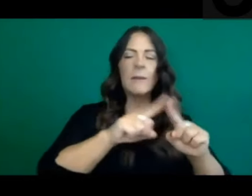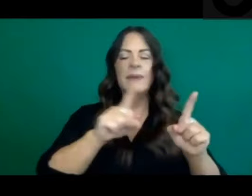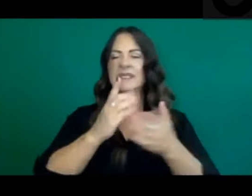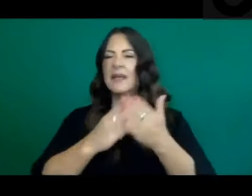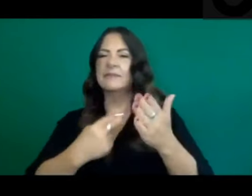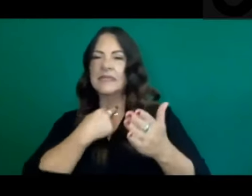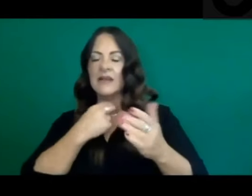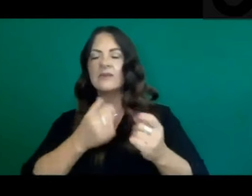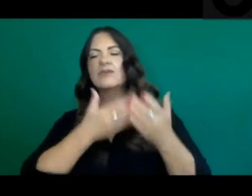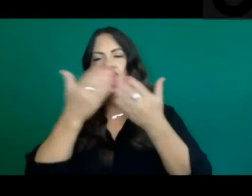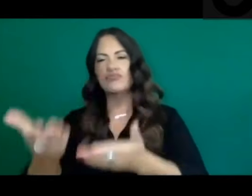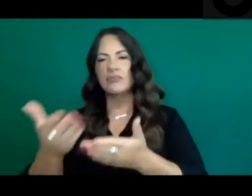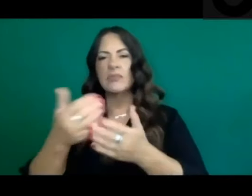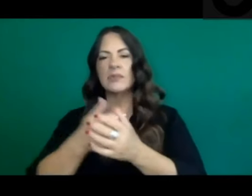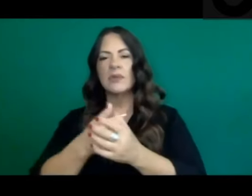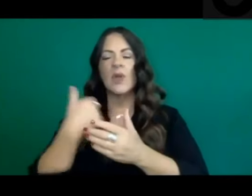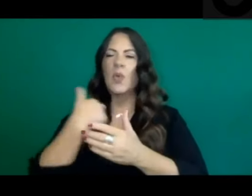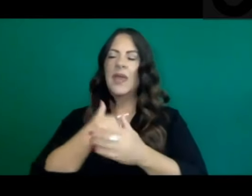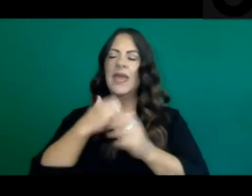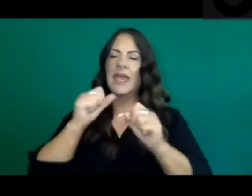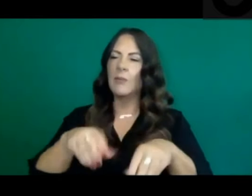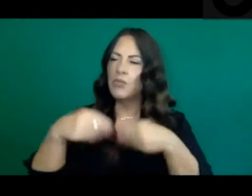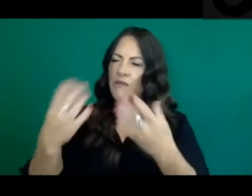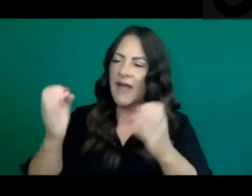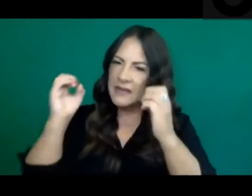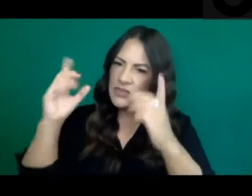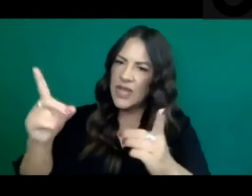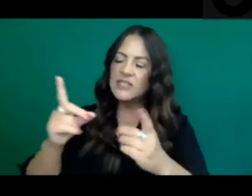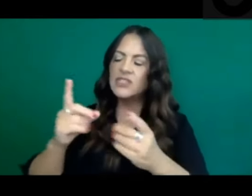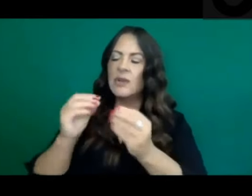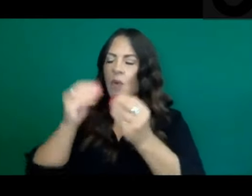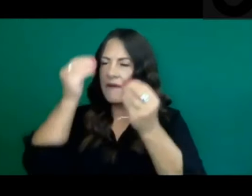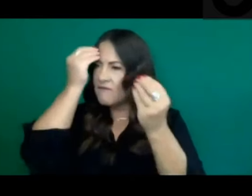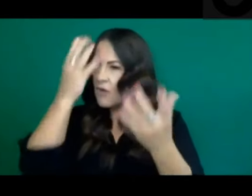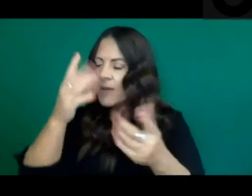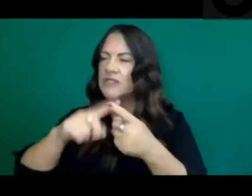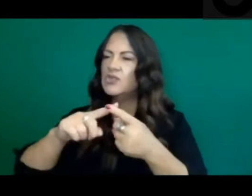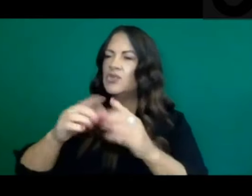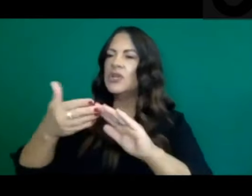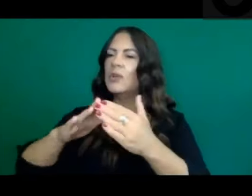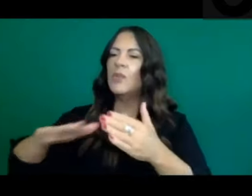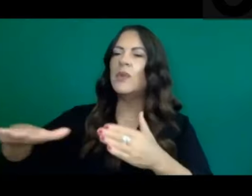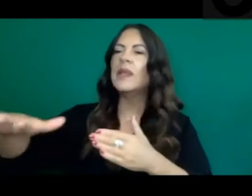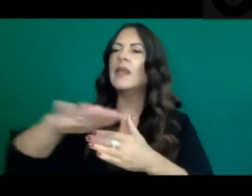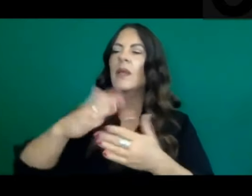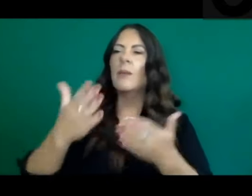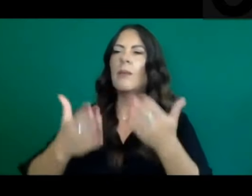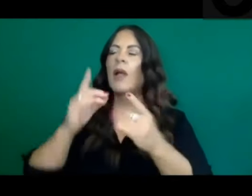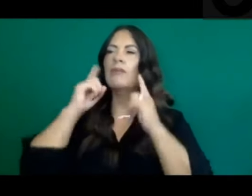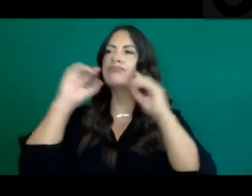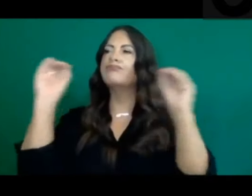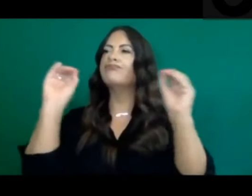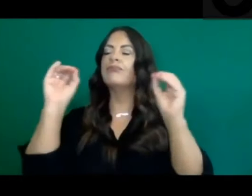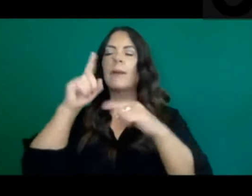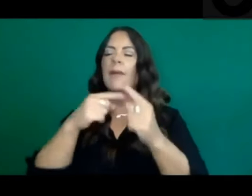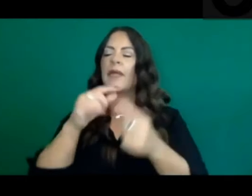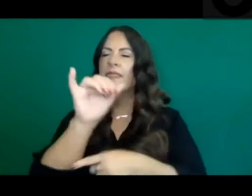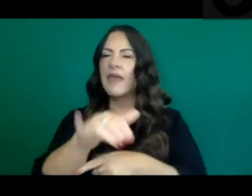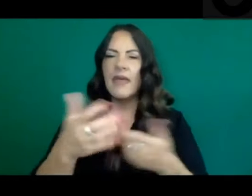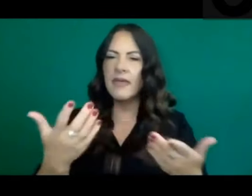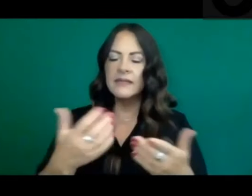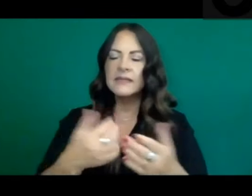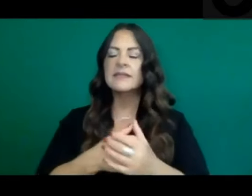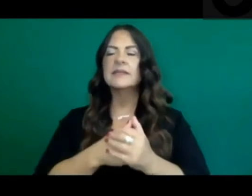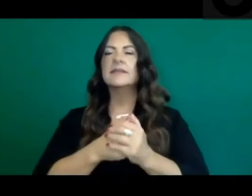gives us a chance to provide more information and education and to give guidance to people who might have symptoms to in fact